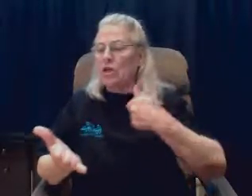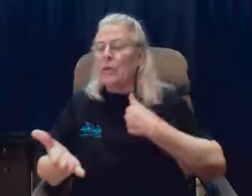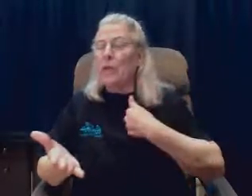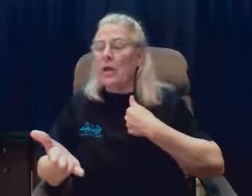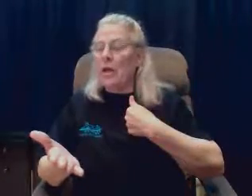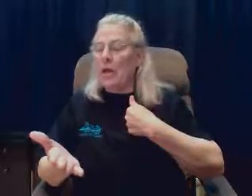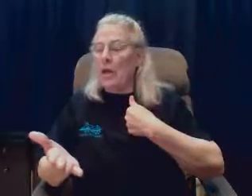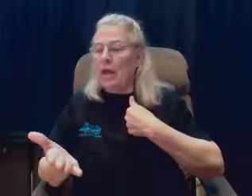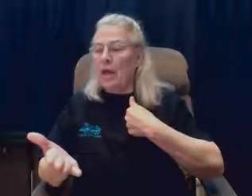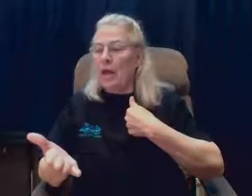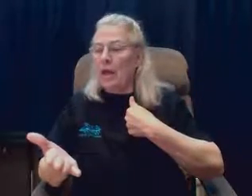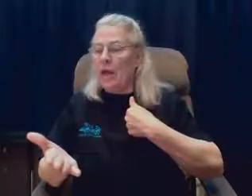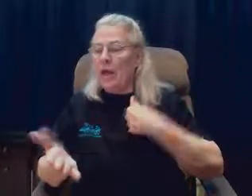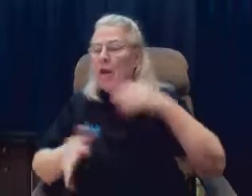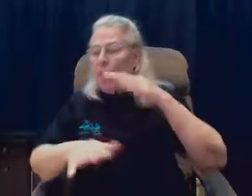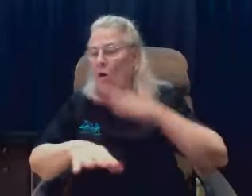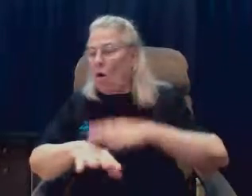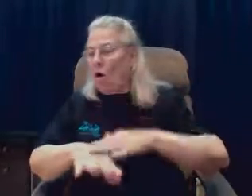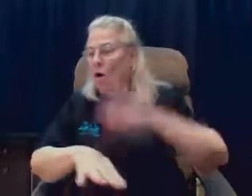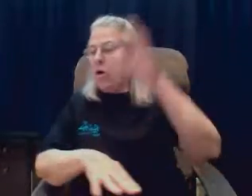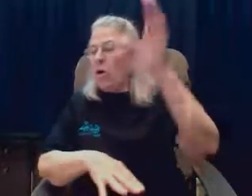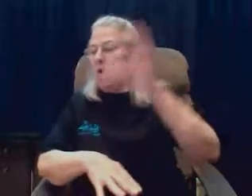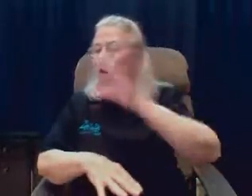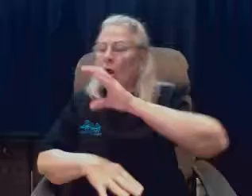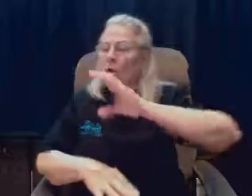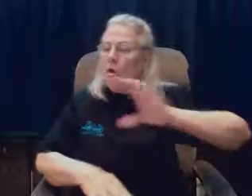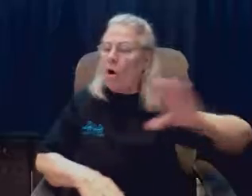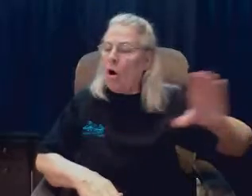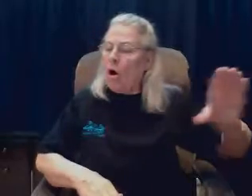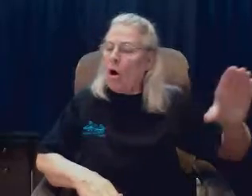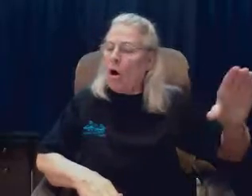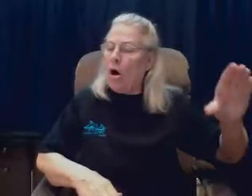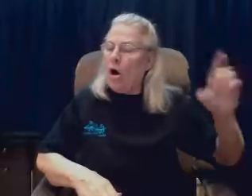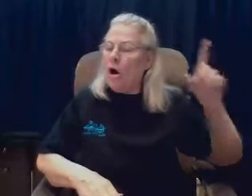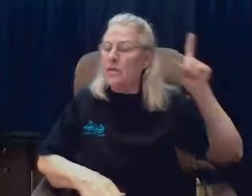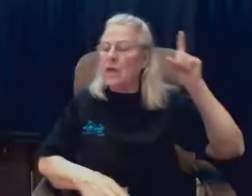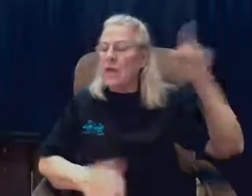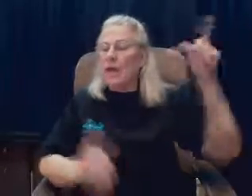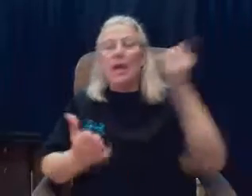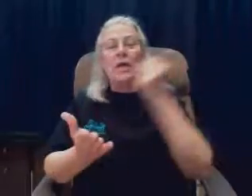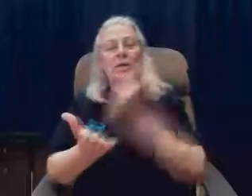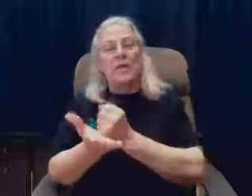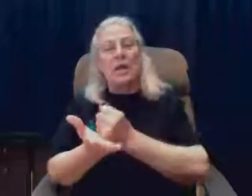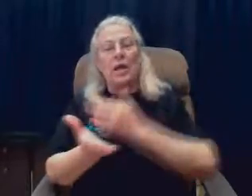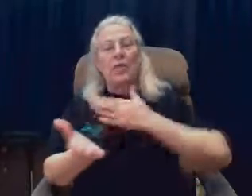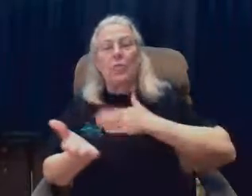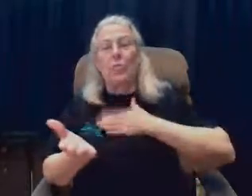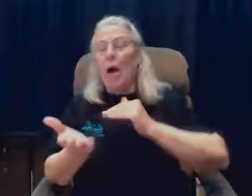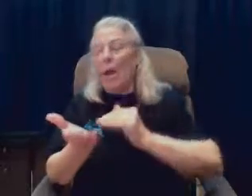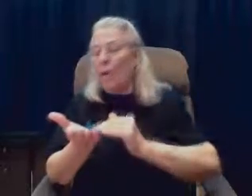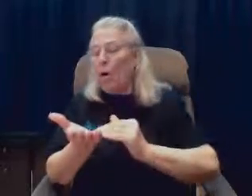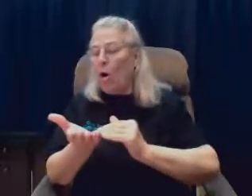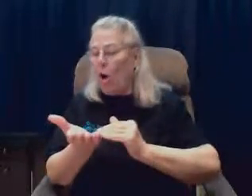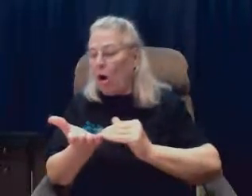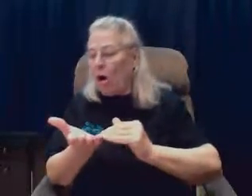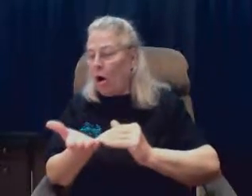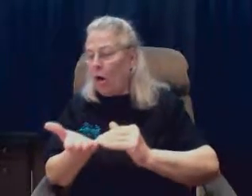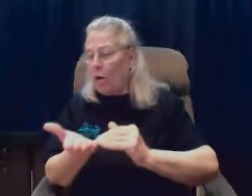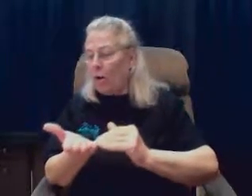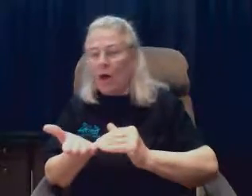me On the cross He sealed my pardon